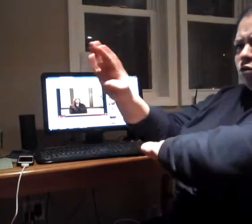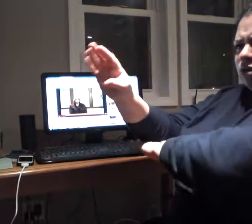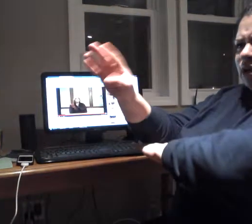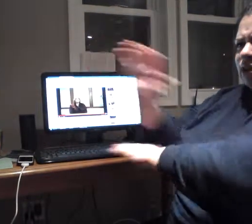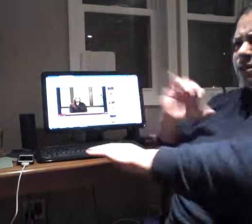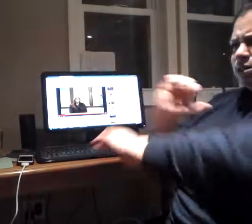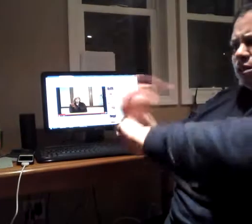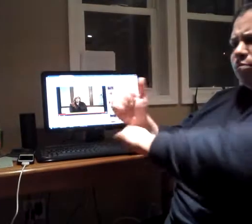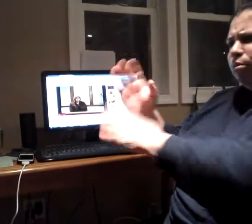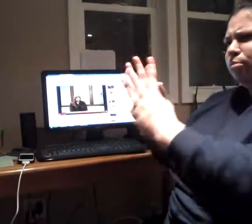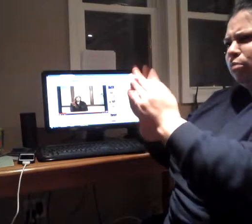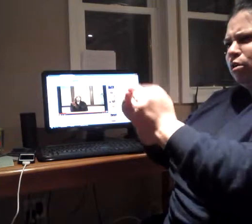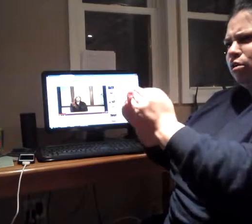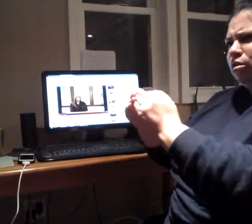would that work for you to shoot for?